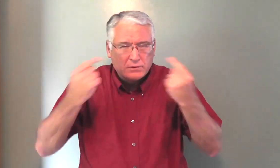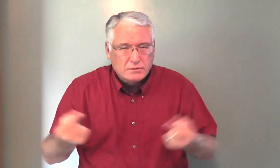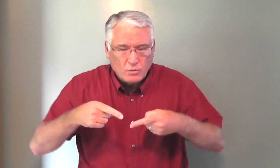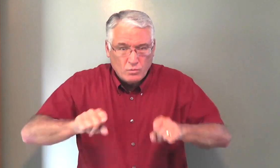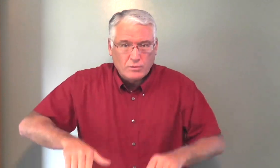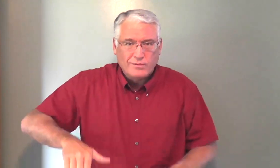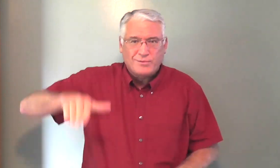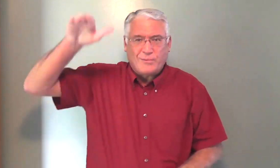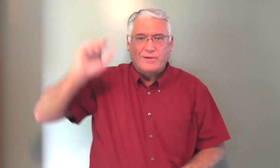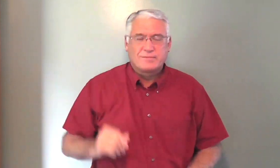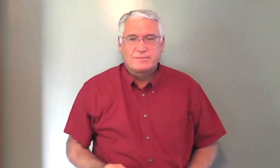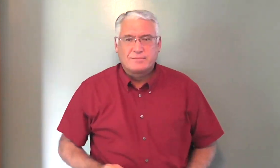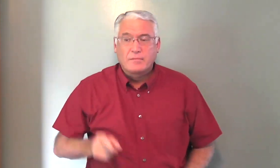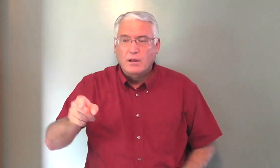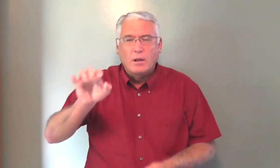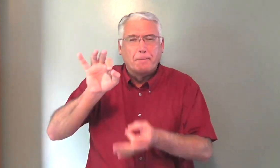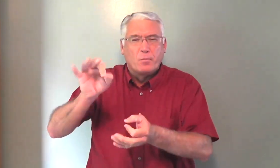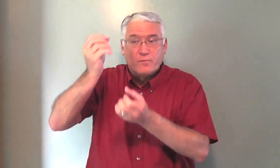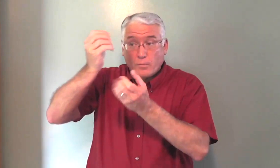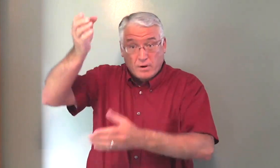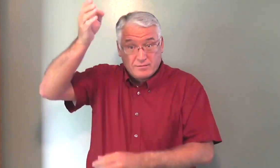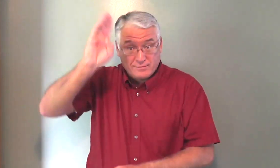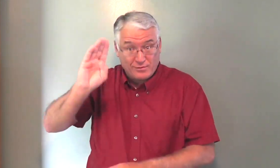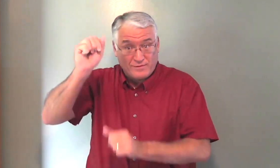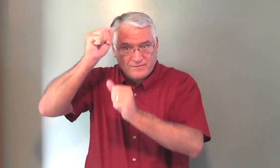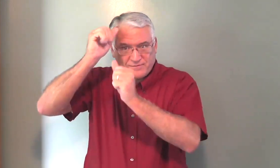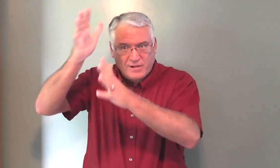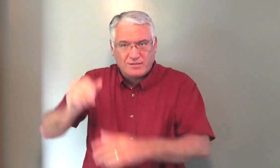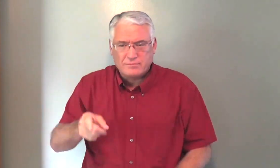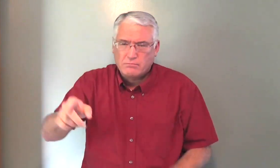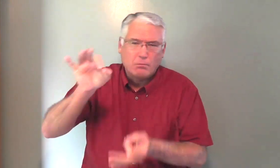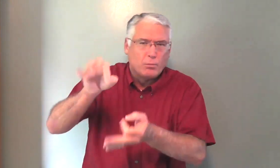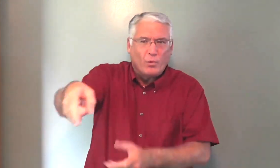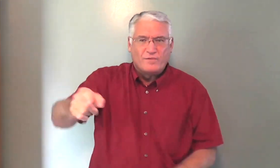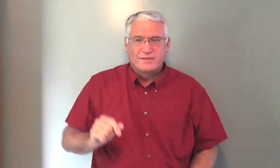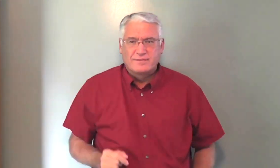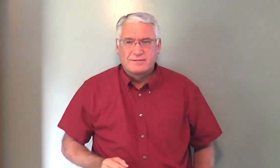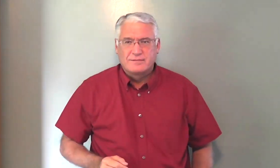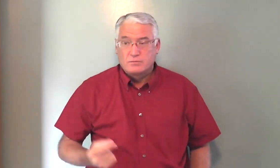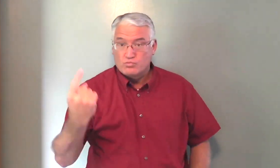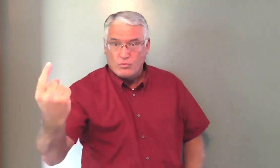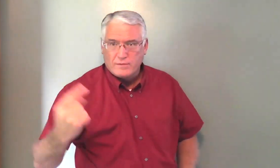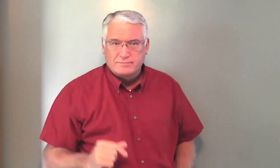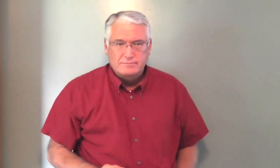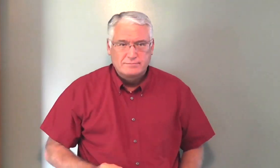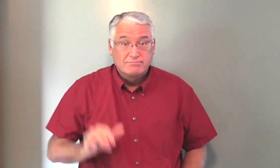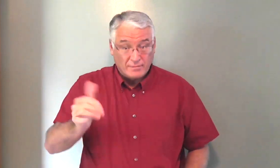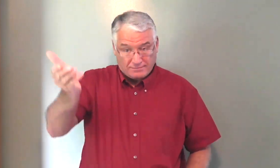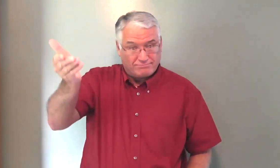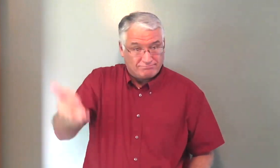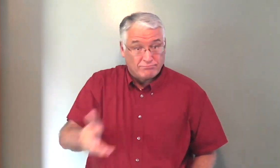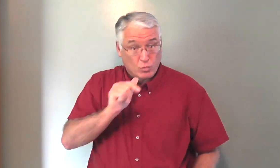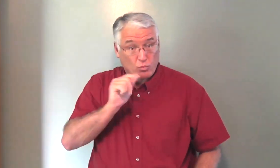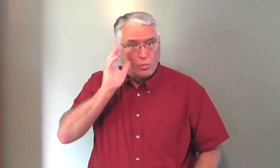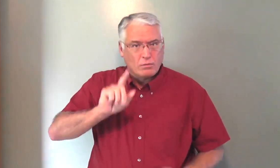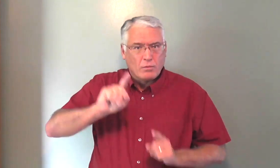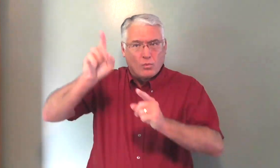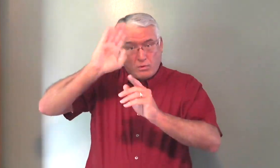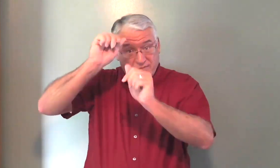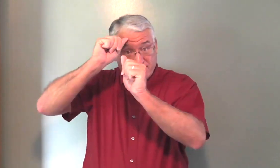sinned, all while growing up, perfectly obeying God the Father, perfectly. The only one. That is he who